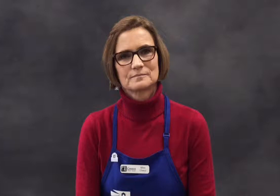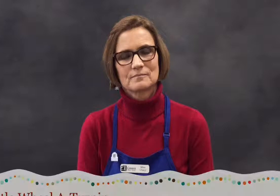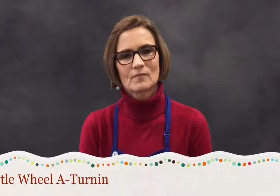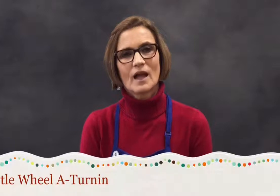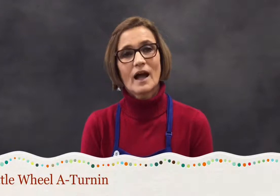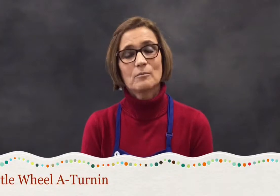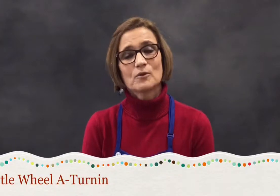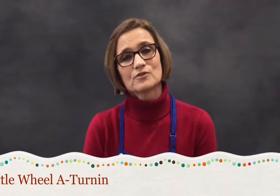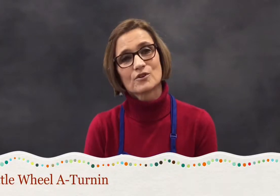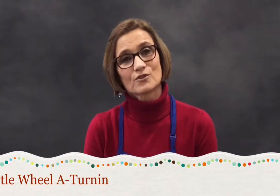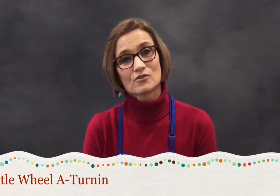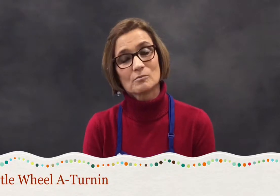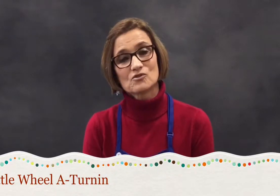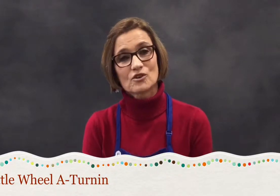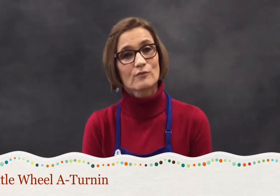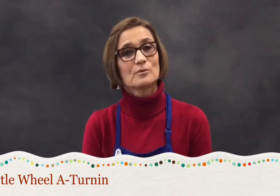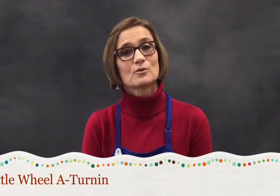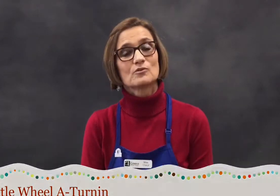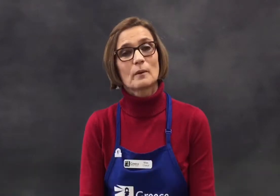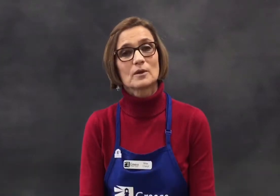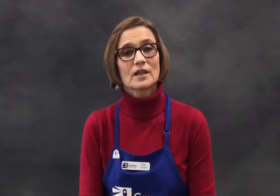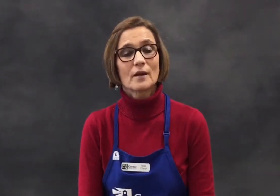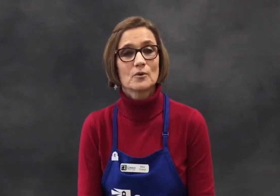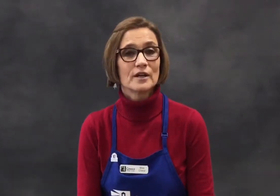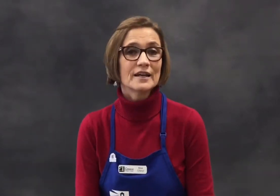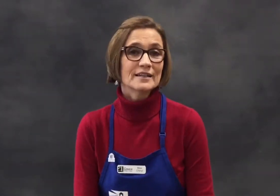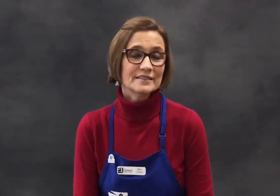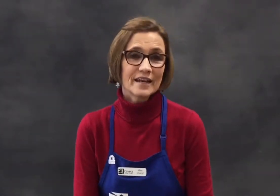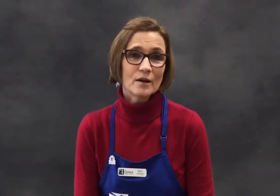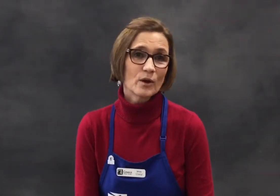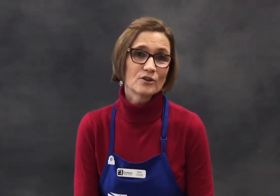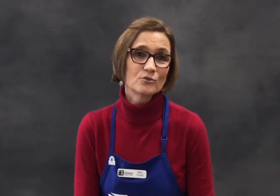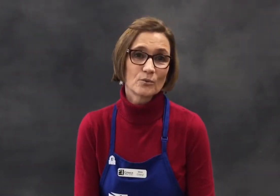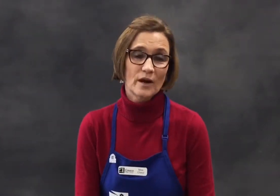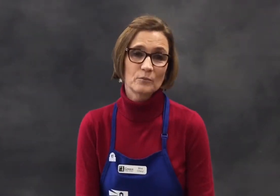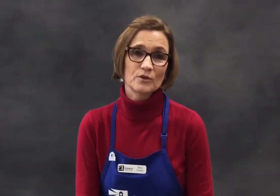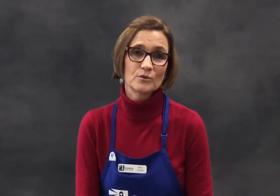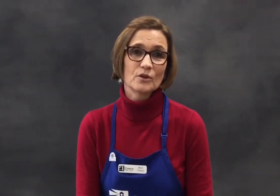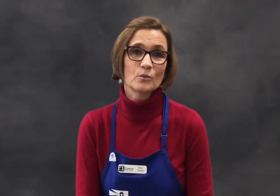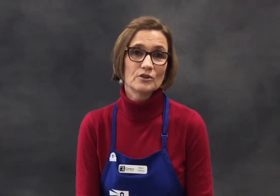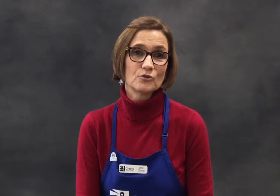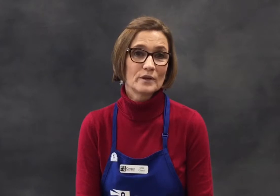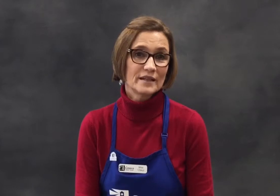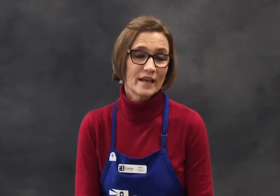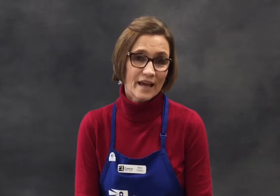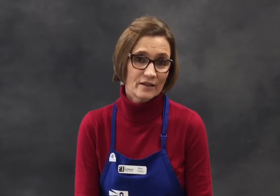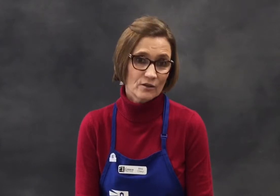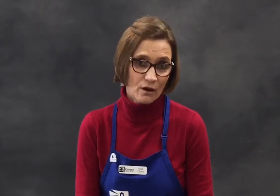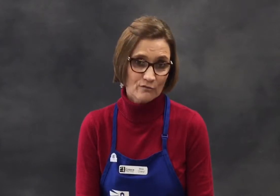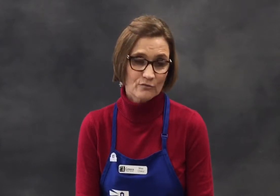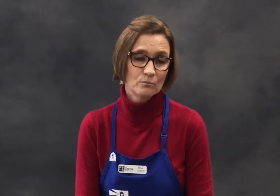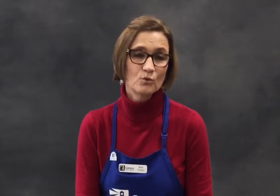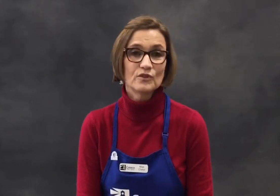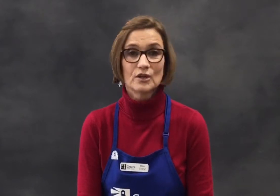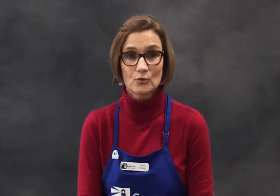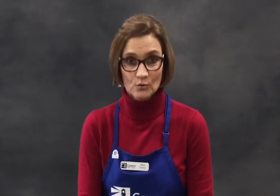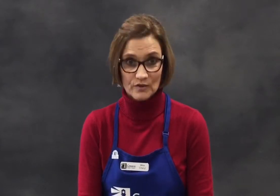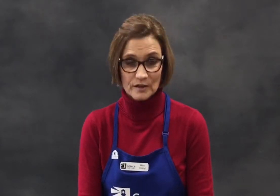Hi boys and girls, it's Ms. Cheryl from the Grease Public Library. Today I want to do a rhyme with you that we do at the end of Movin' and Groovin'